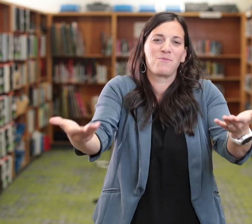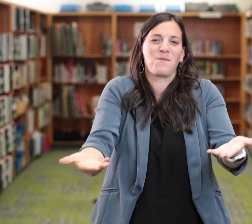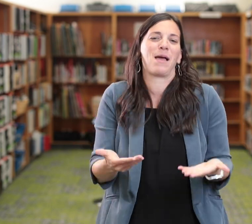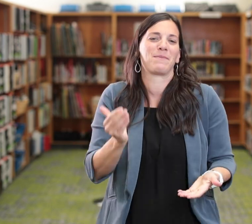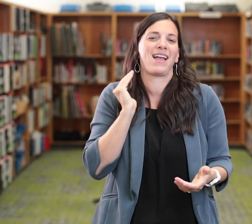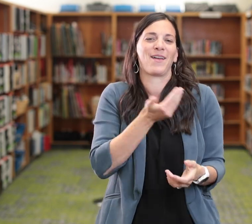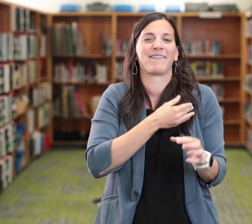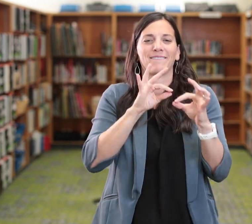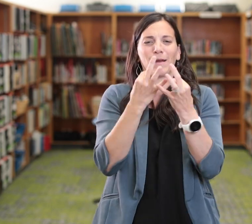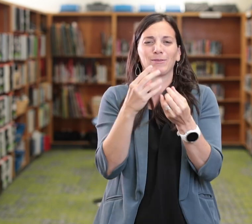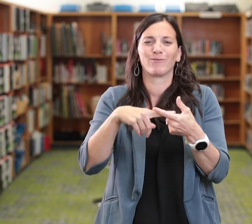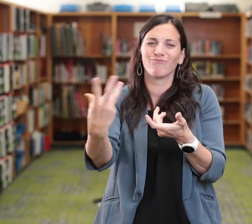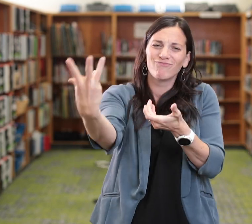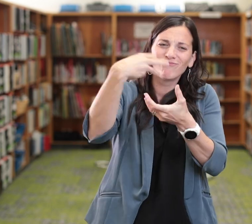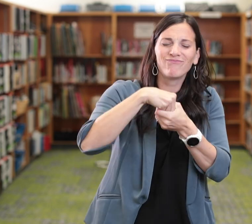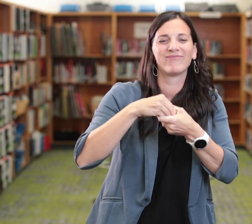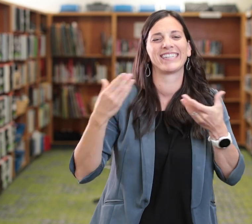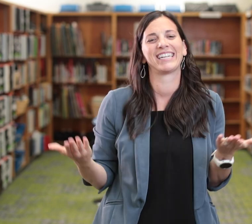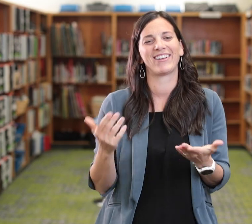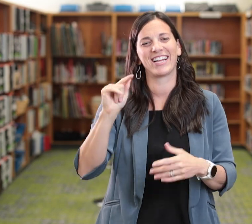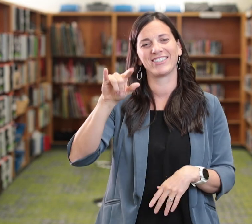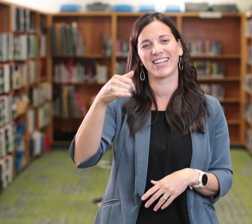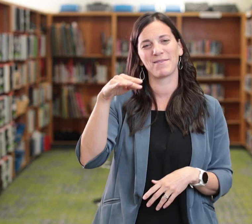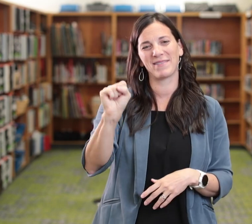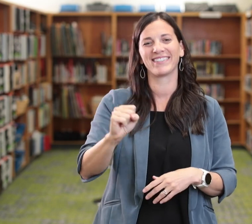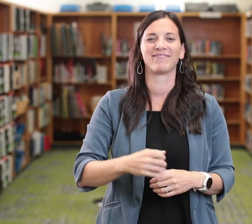we always welcome our families to be more involved here at JMS.